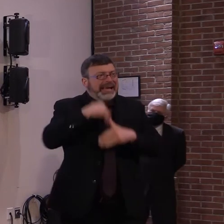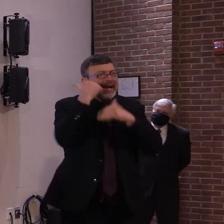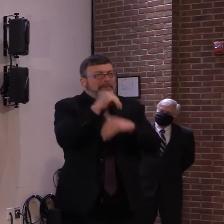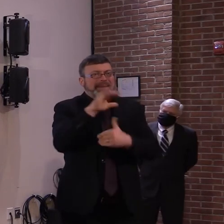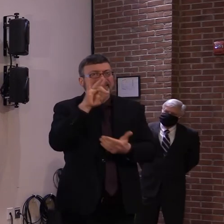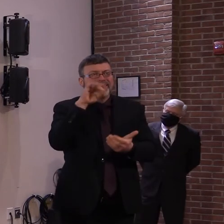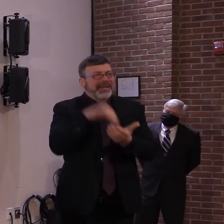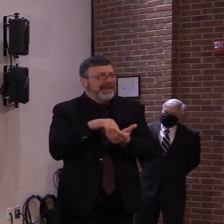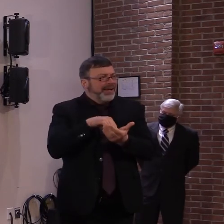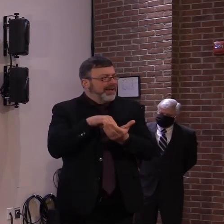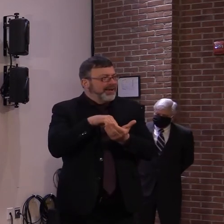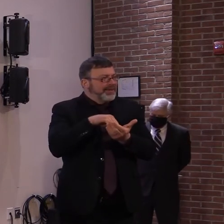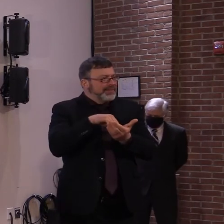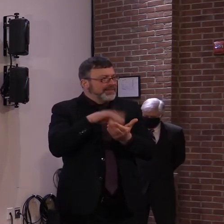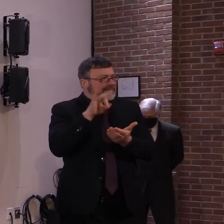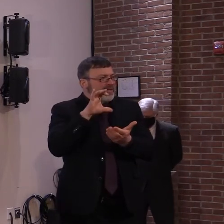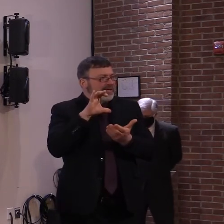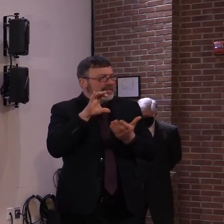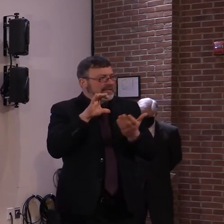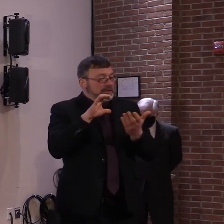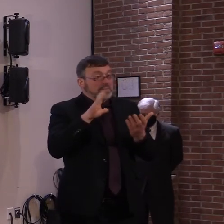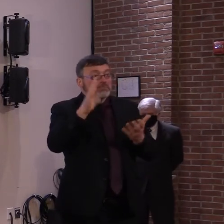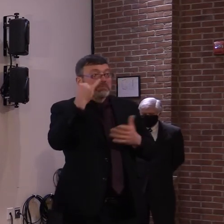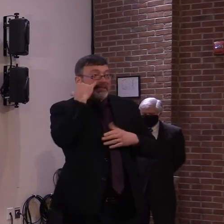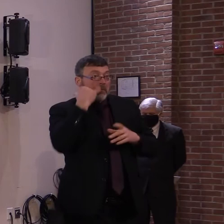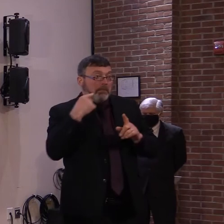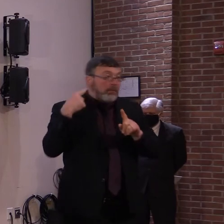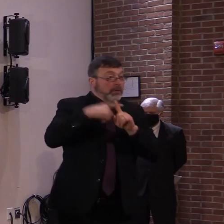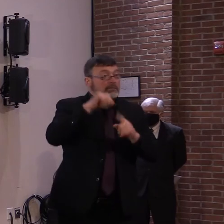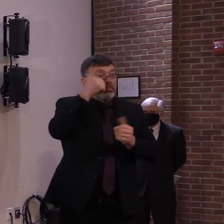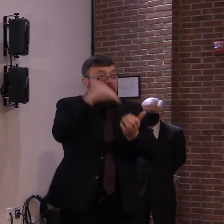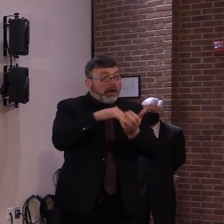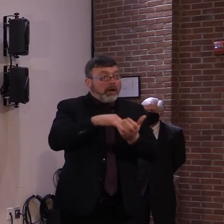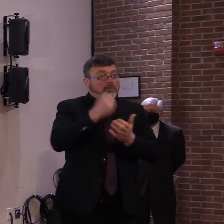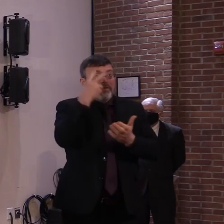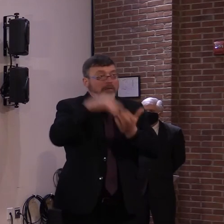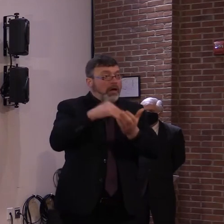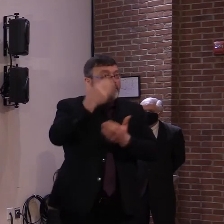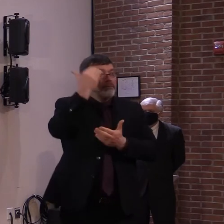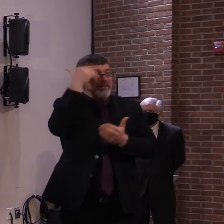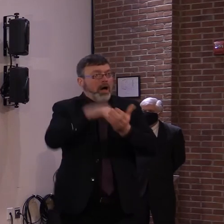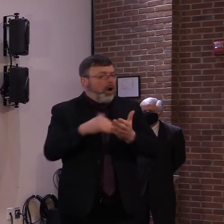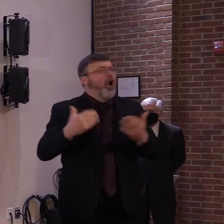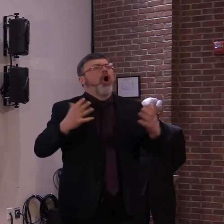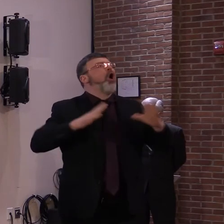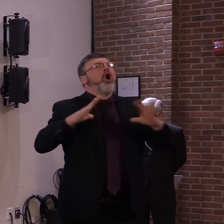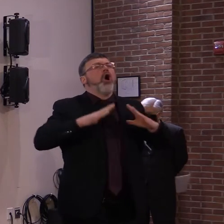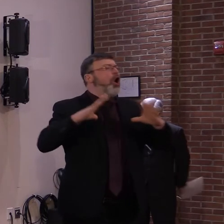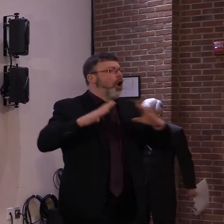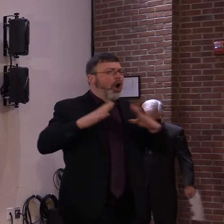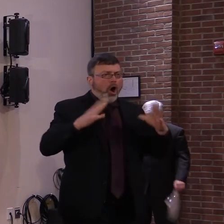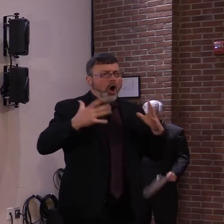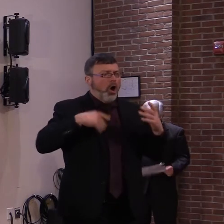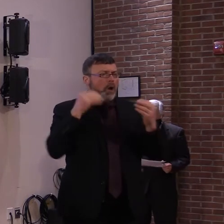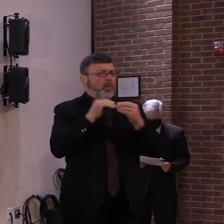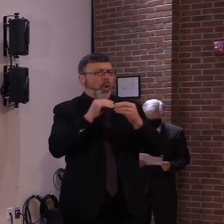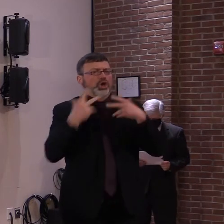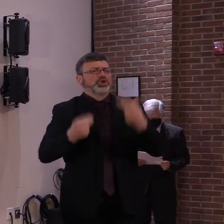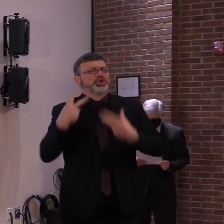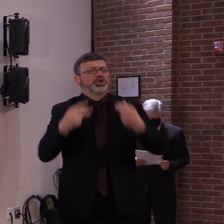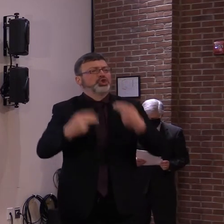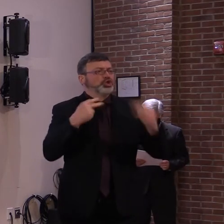increases, then we'll get to it quicker. But meanwhile, we have to, we're at the mercy,